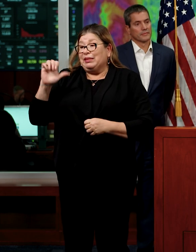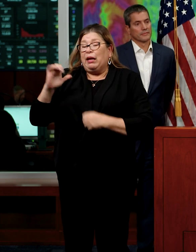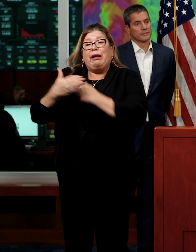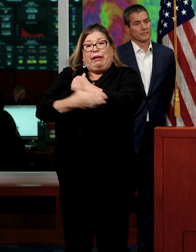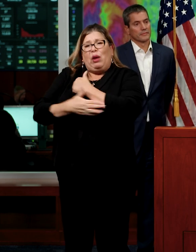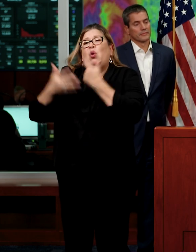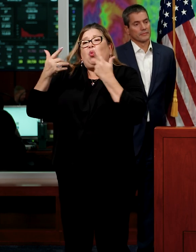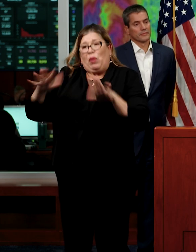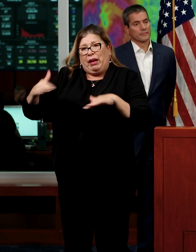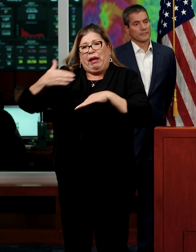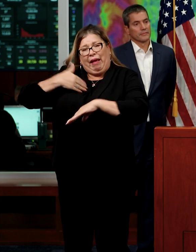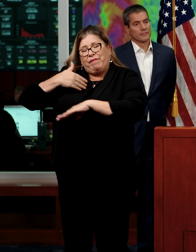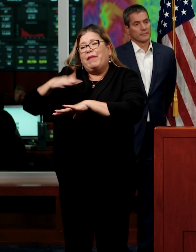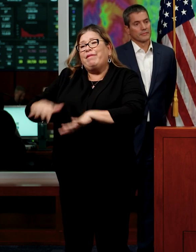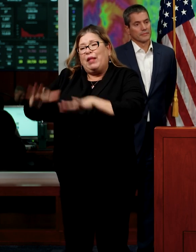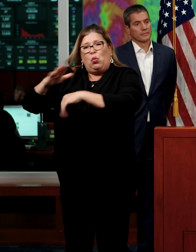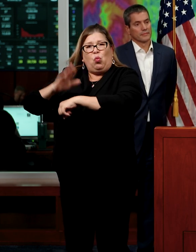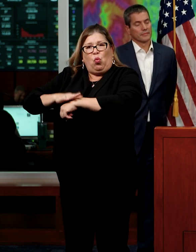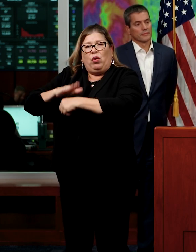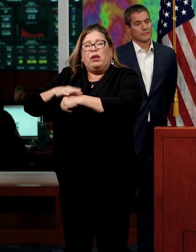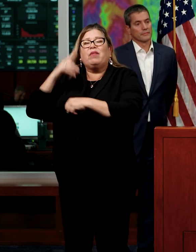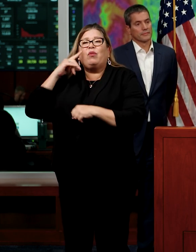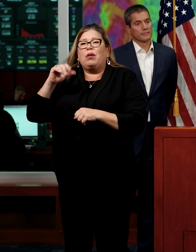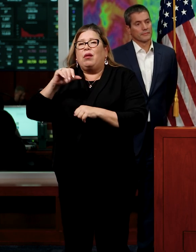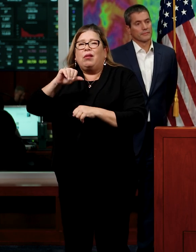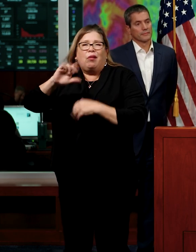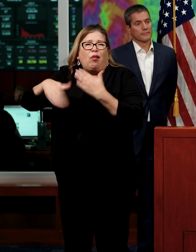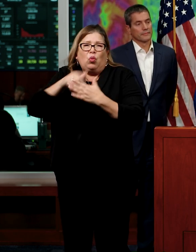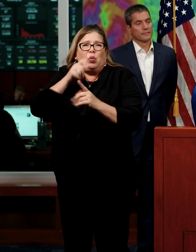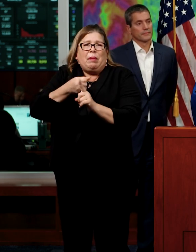have a flood warning for everybody in that area.